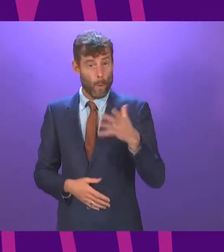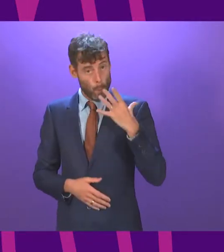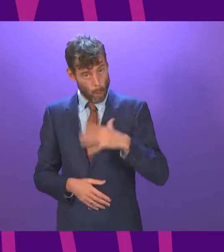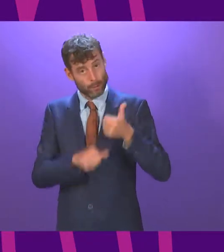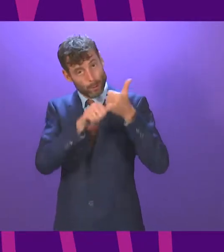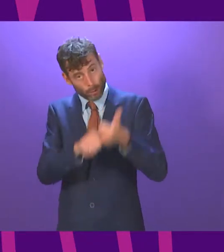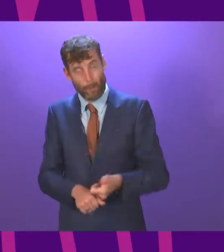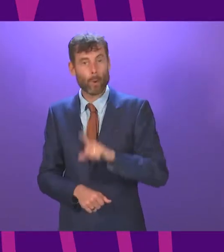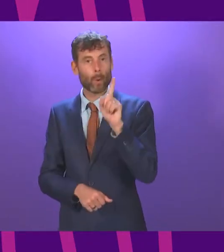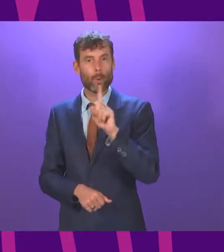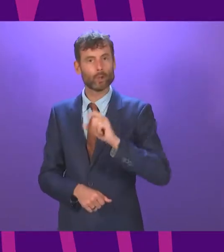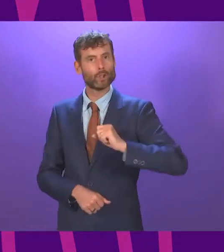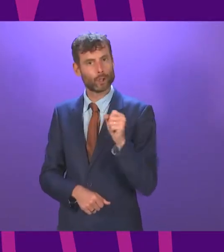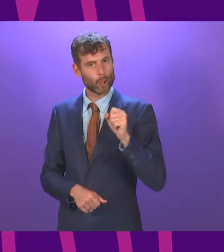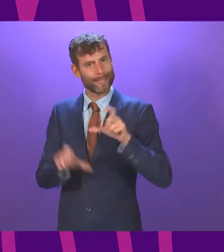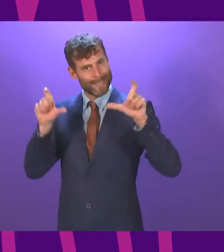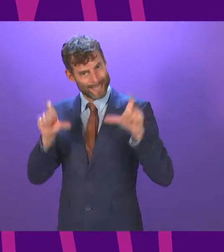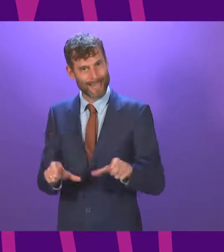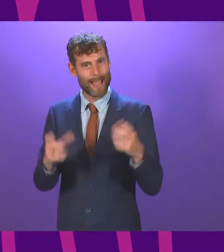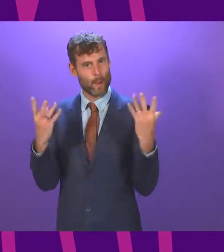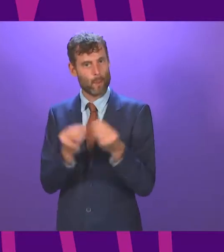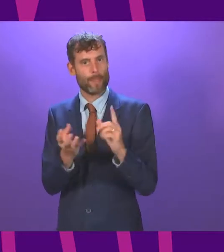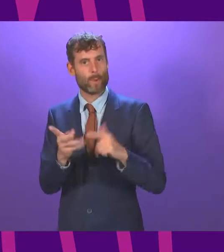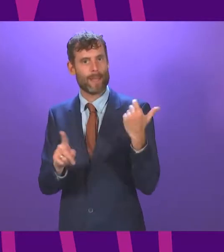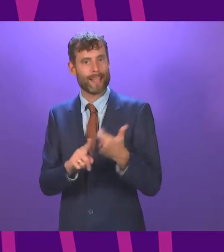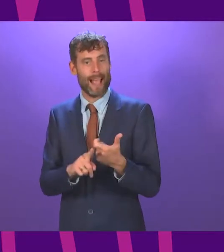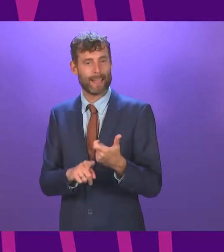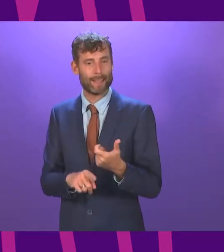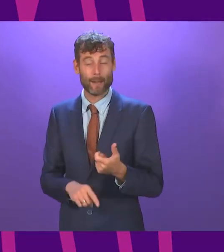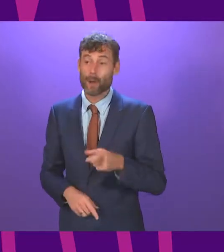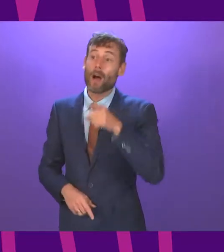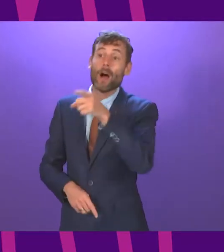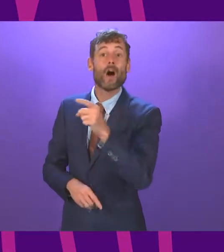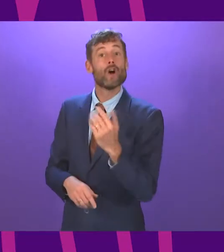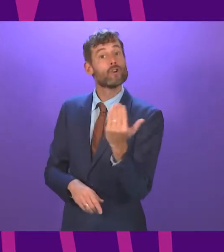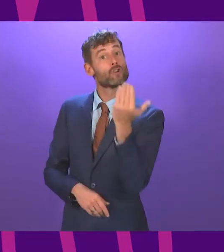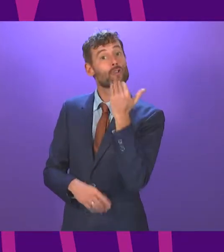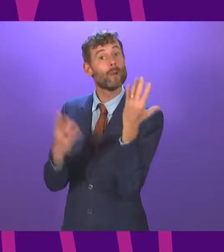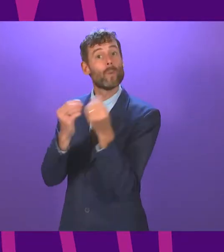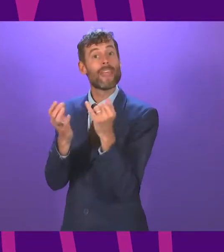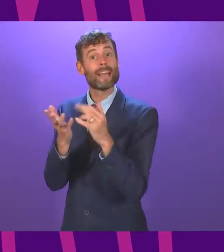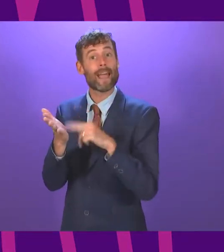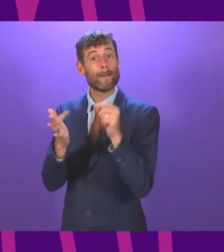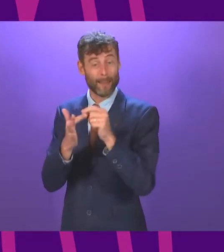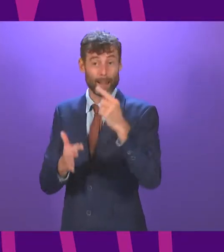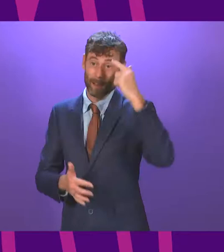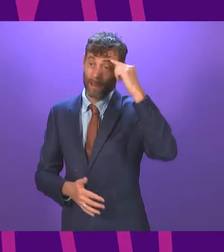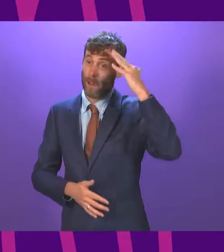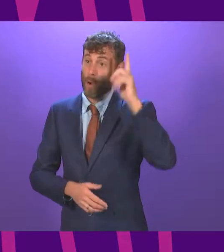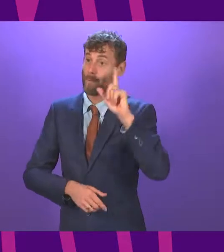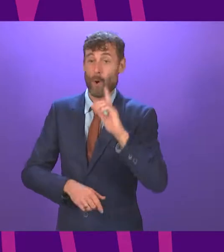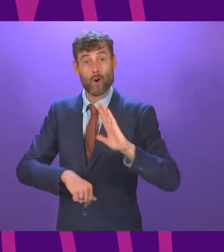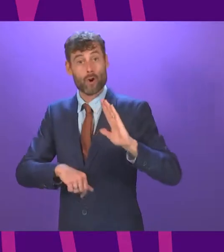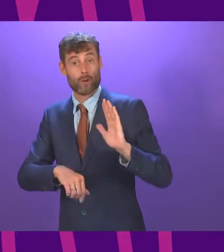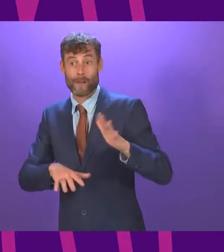that the central mission of this deal is a second independence referendum. This partnership exists first and foremost to